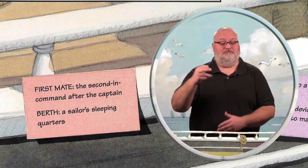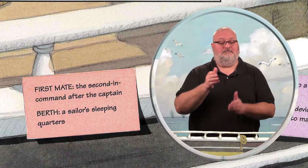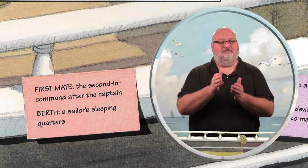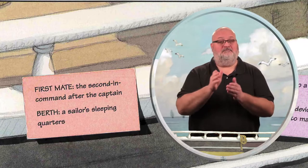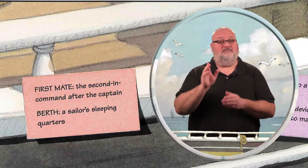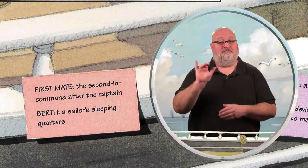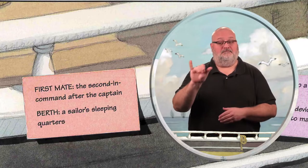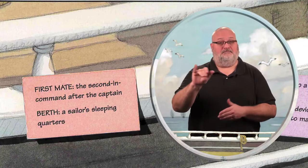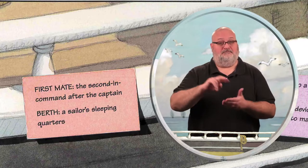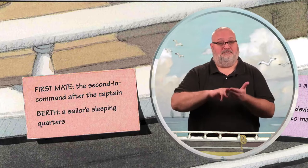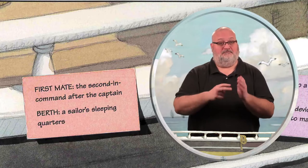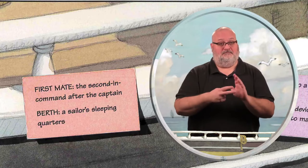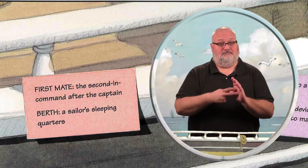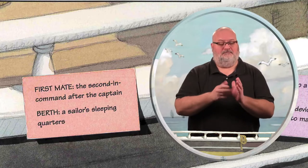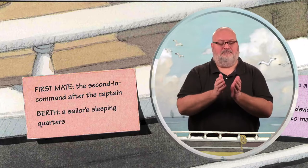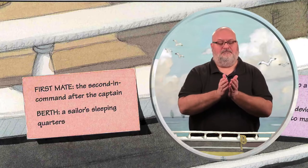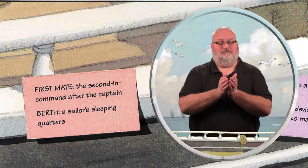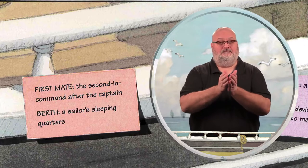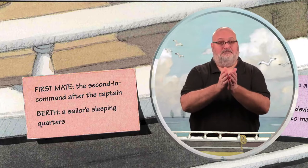Berth.